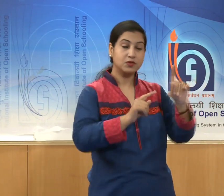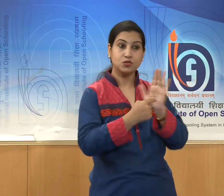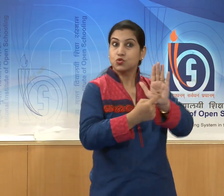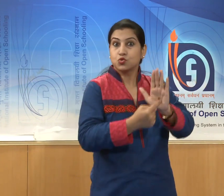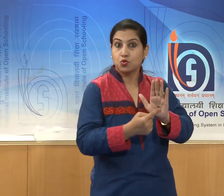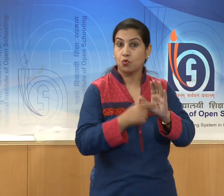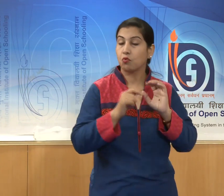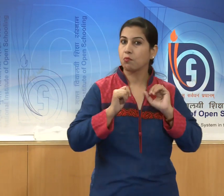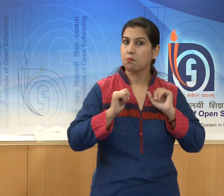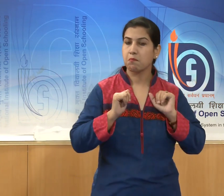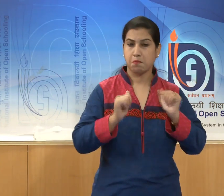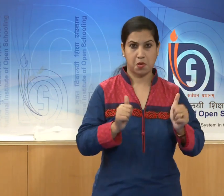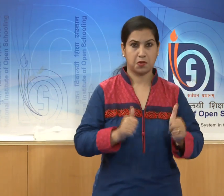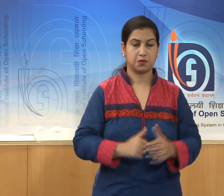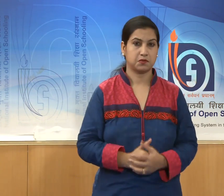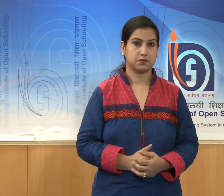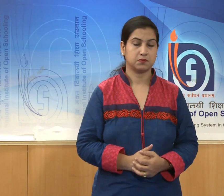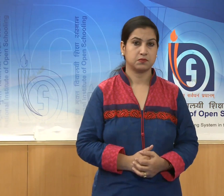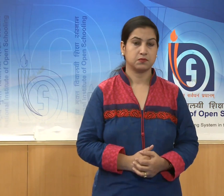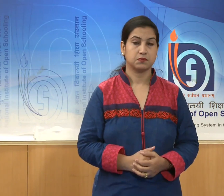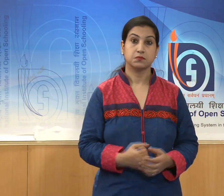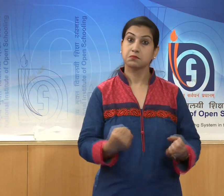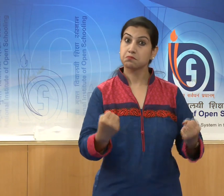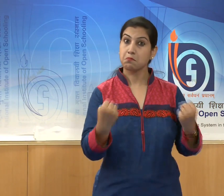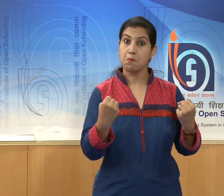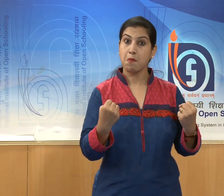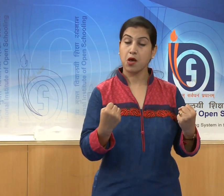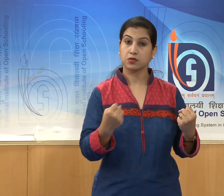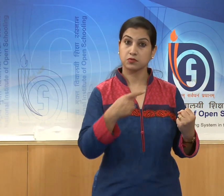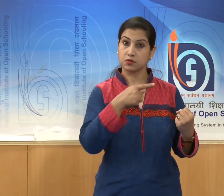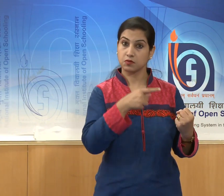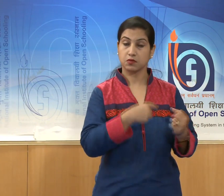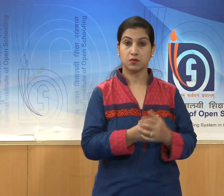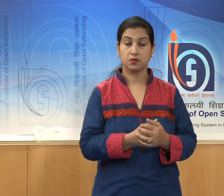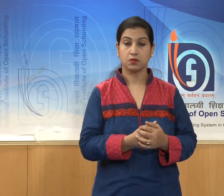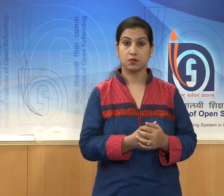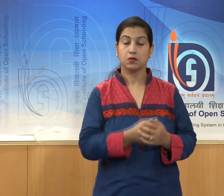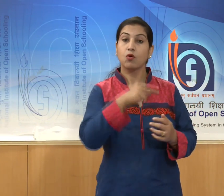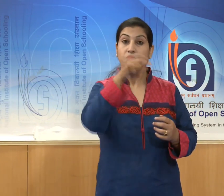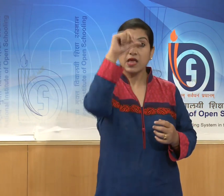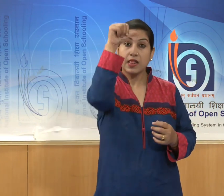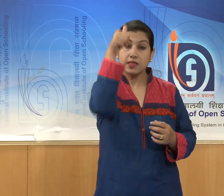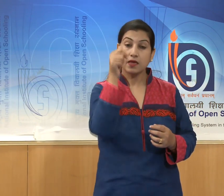mastery of the Indian sculptor